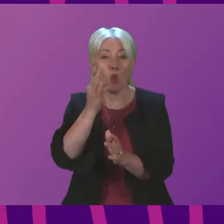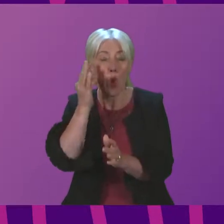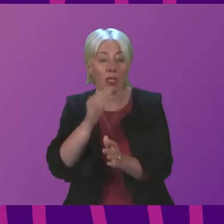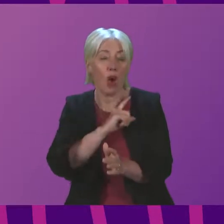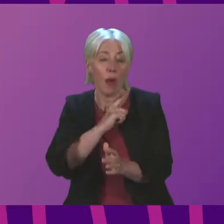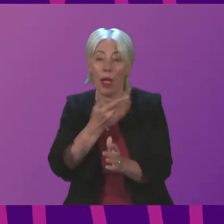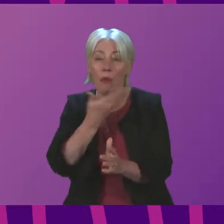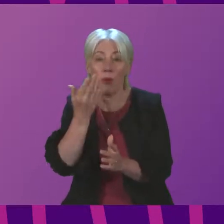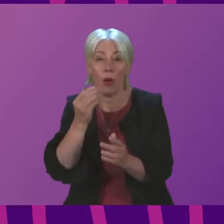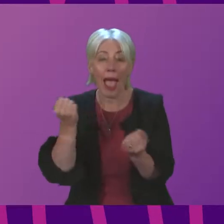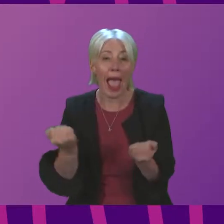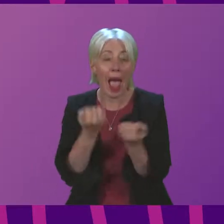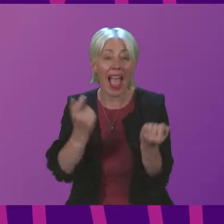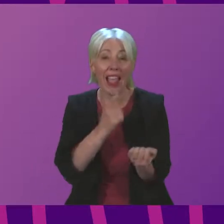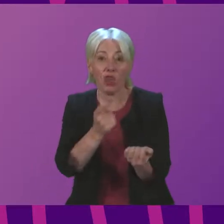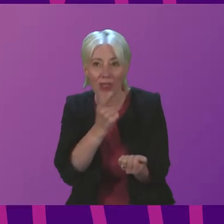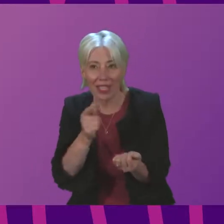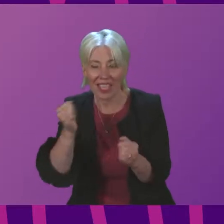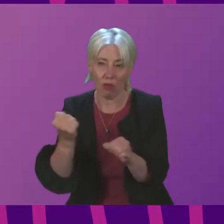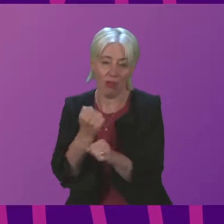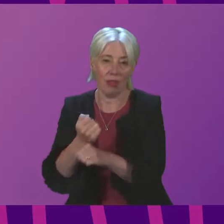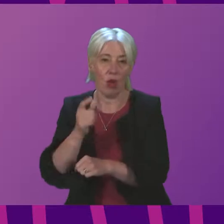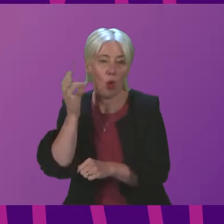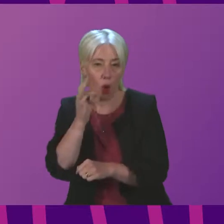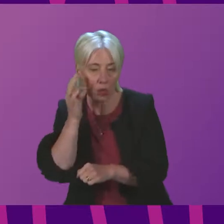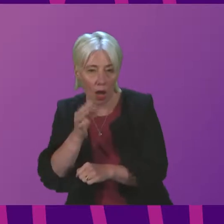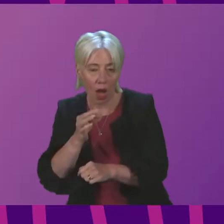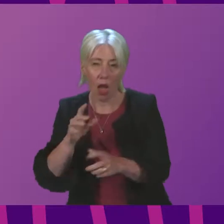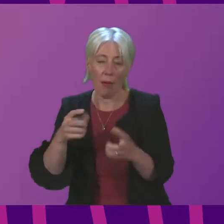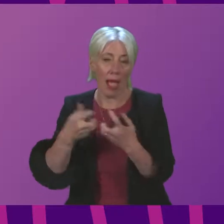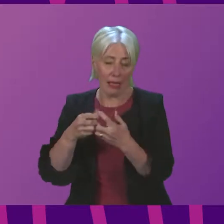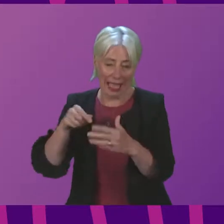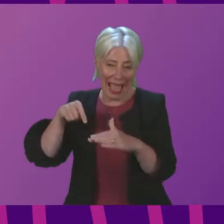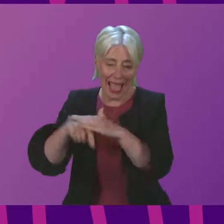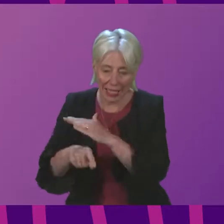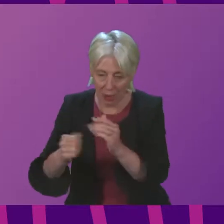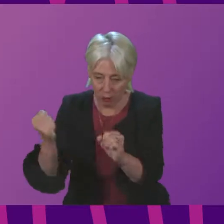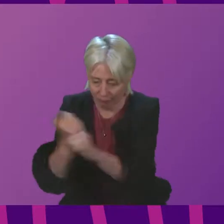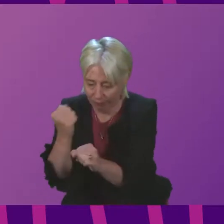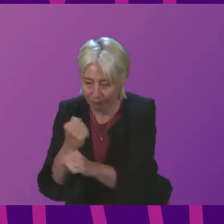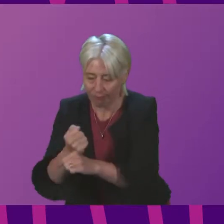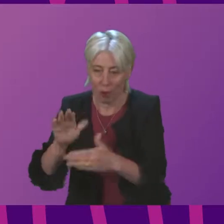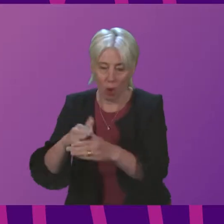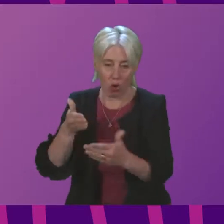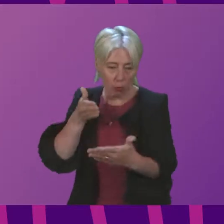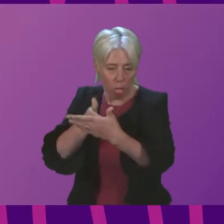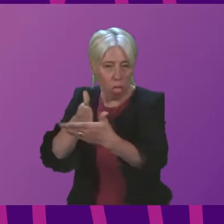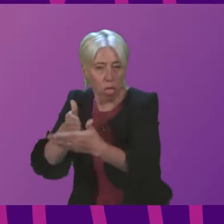power and difficulty in accessing some sites due to ongoing weather conditions or blocked access routes.